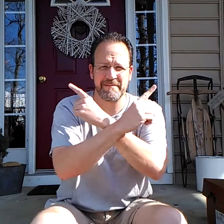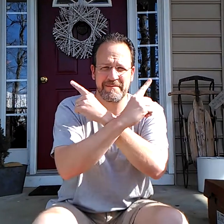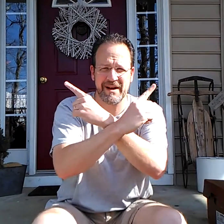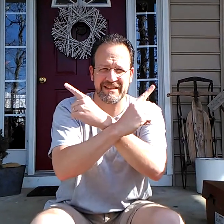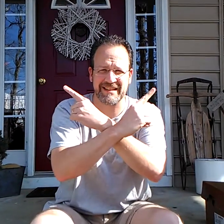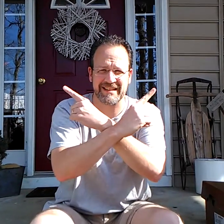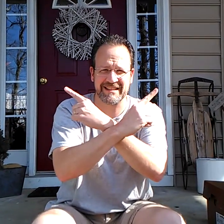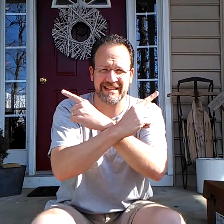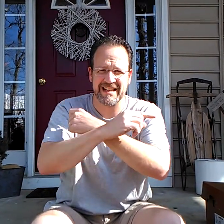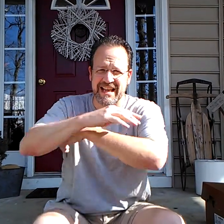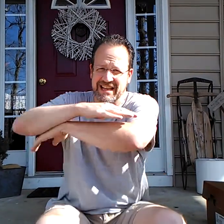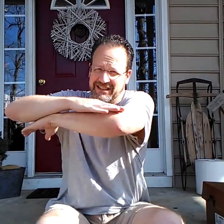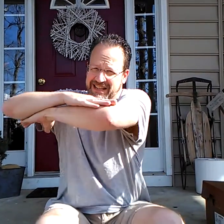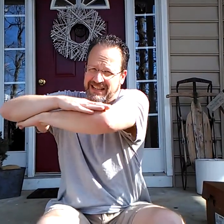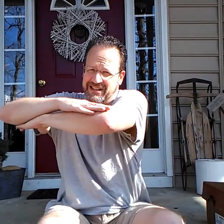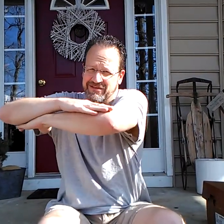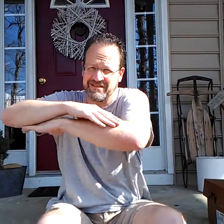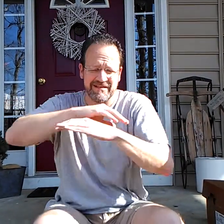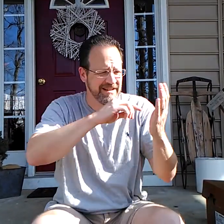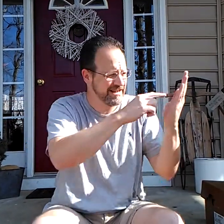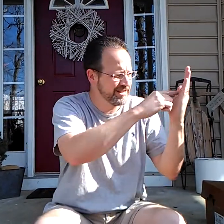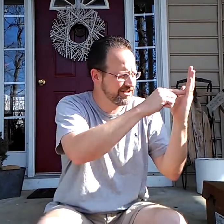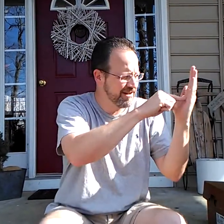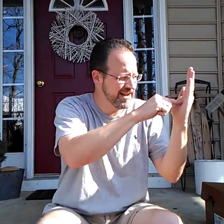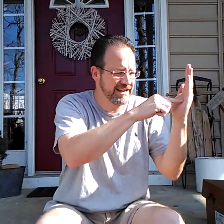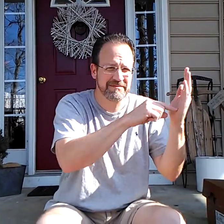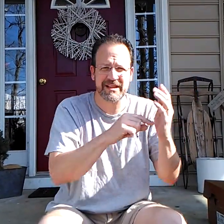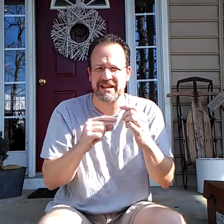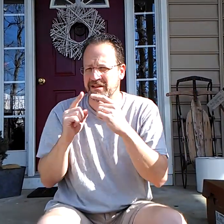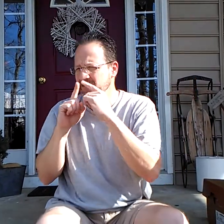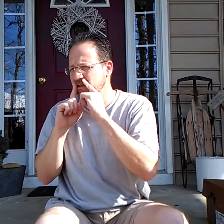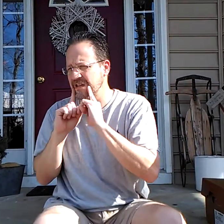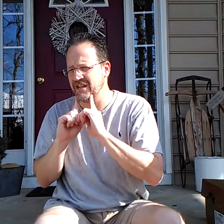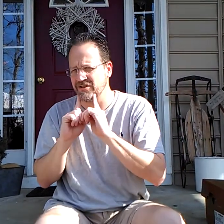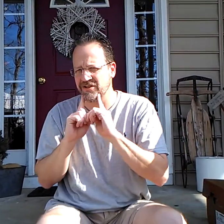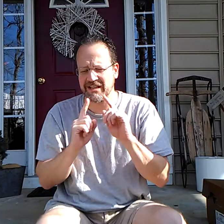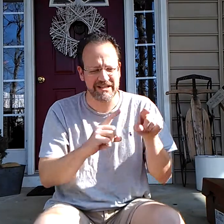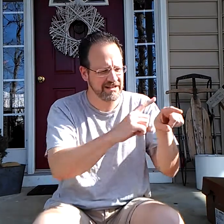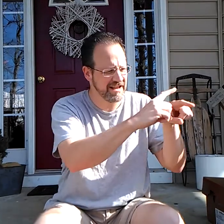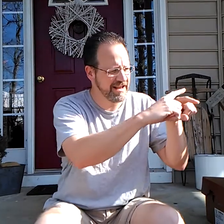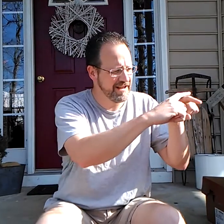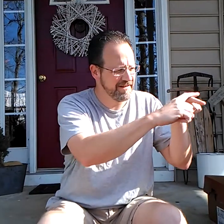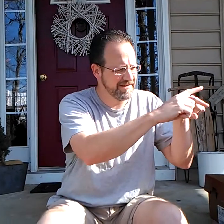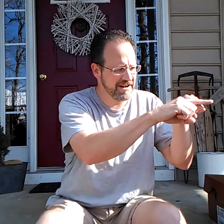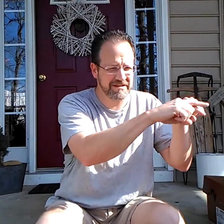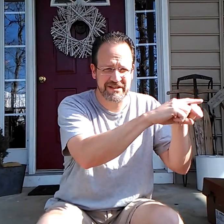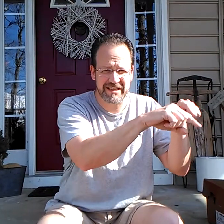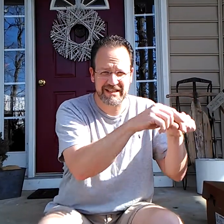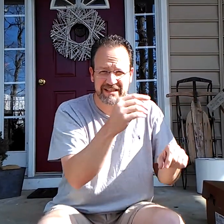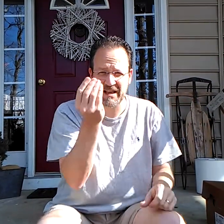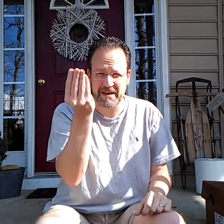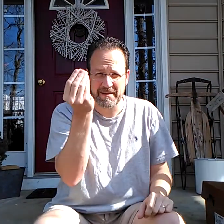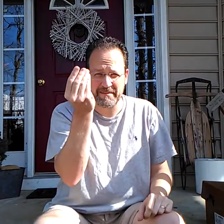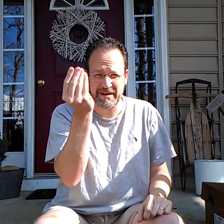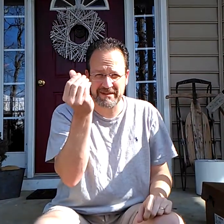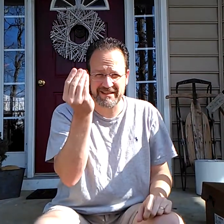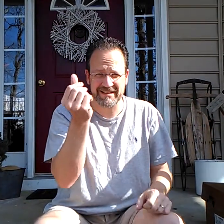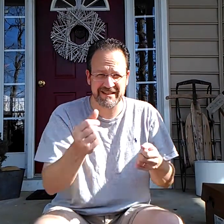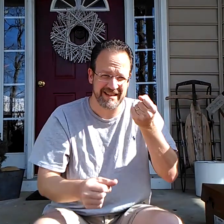Politics, Sanhedrin, scribes. Sadducees, Pharisees. Publicans,